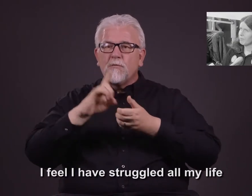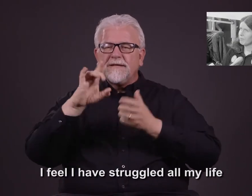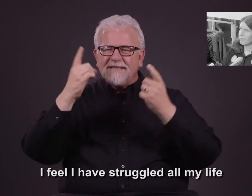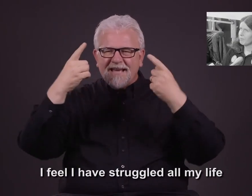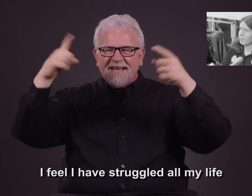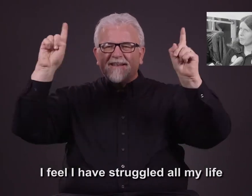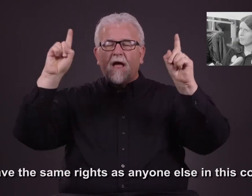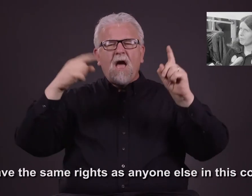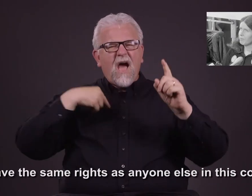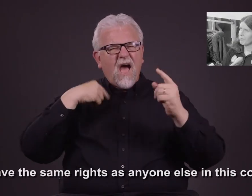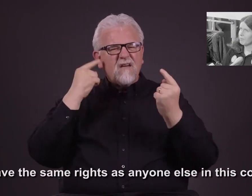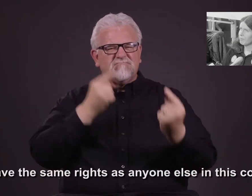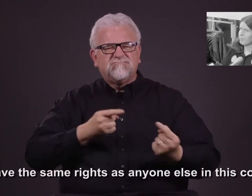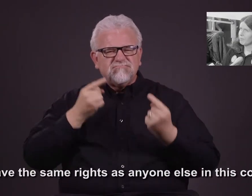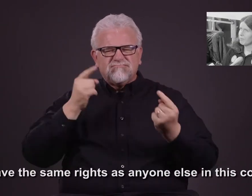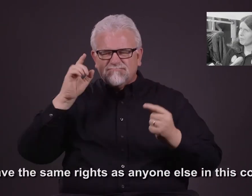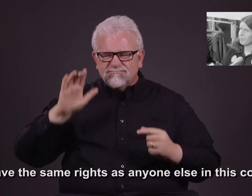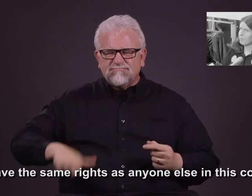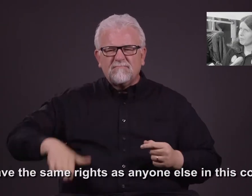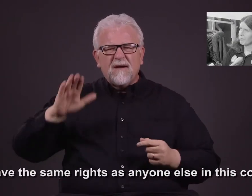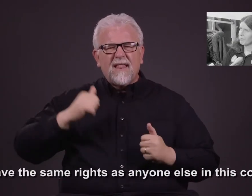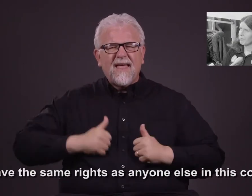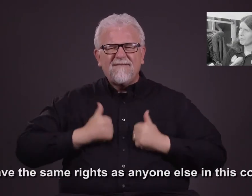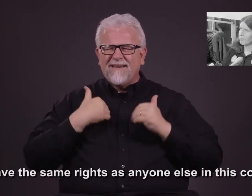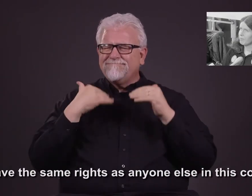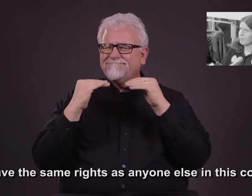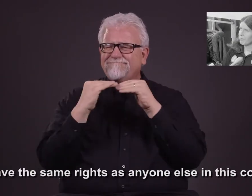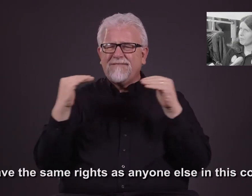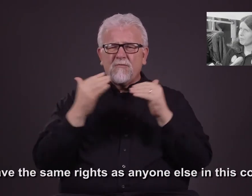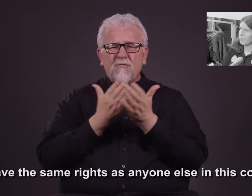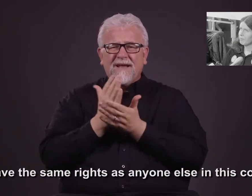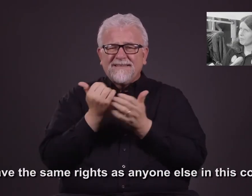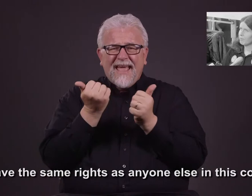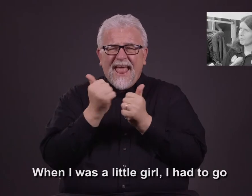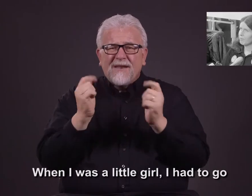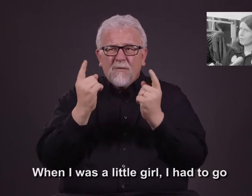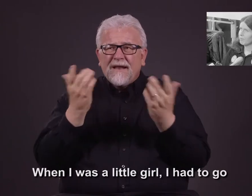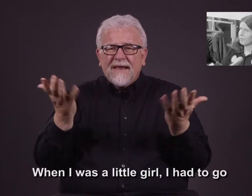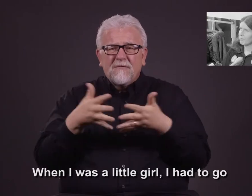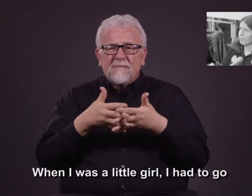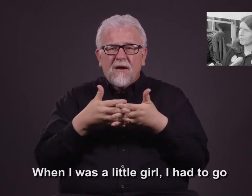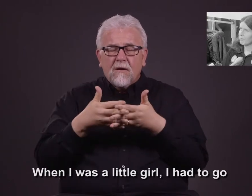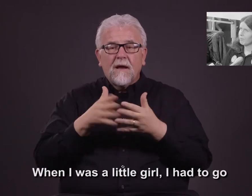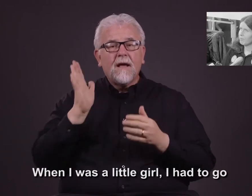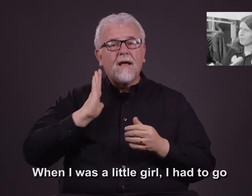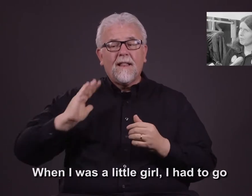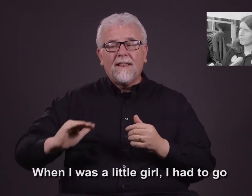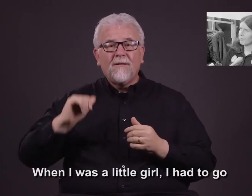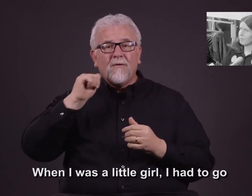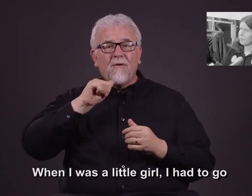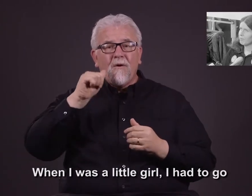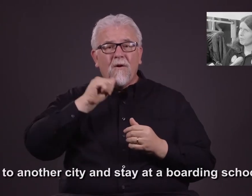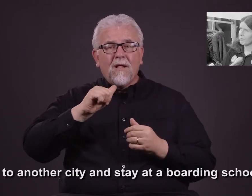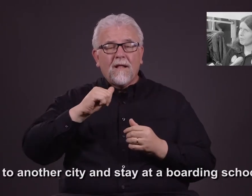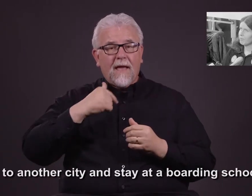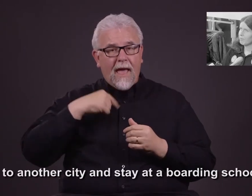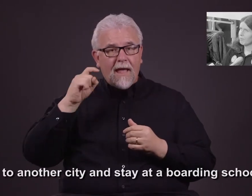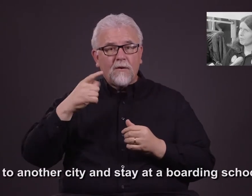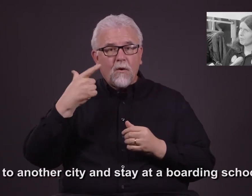life to have the same rights as anyone else in this country. When I was a little girl, I had to go to another city and